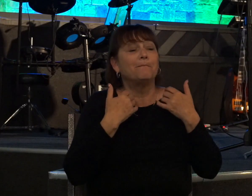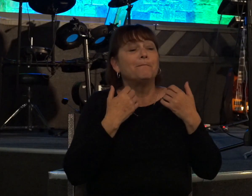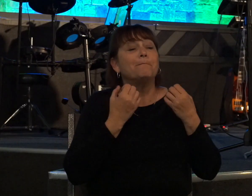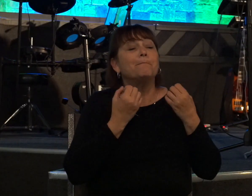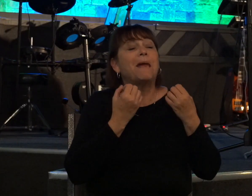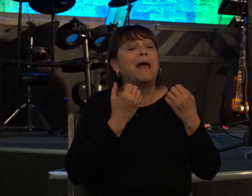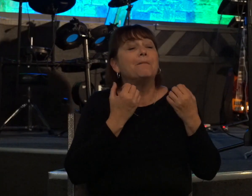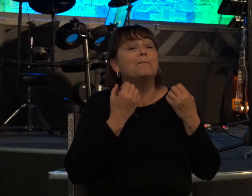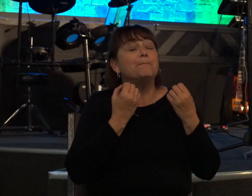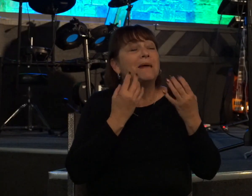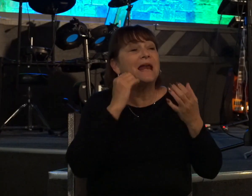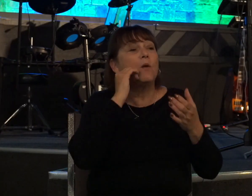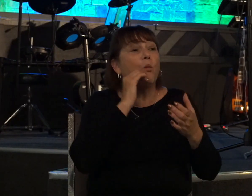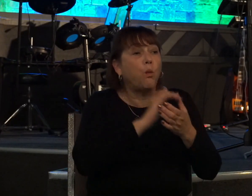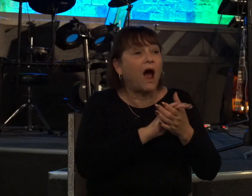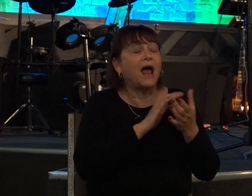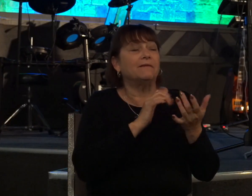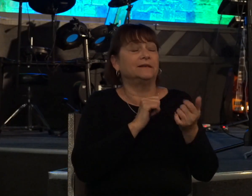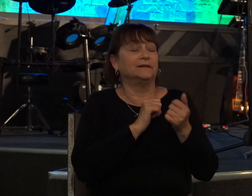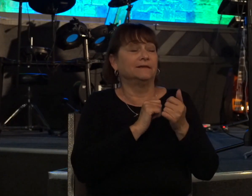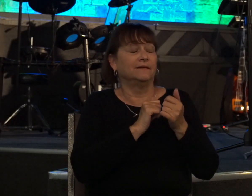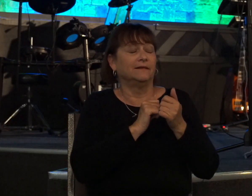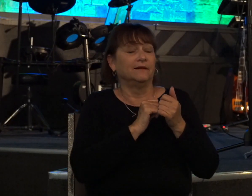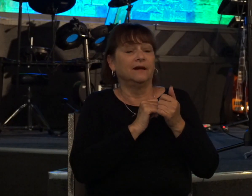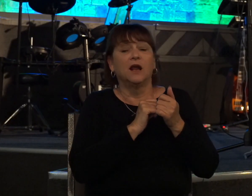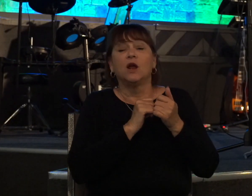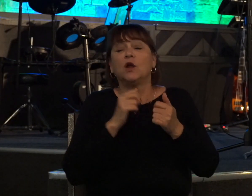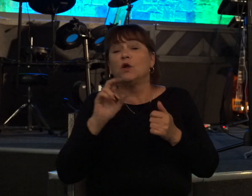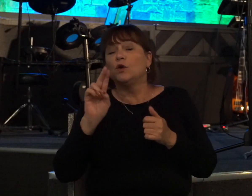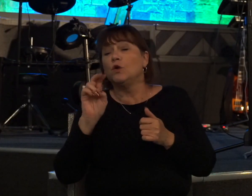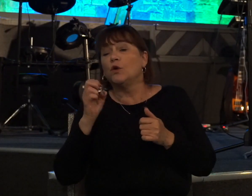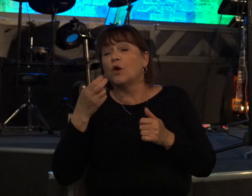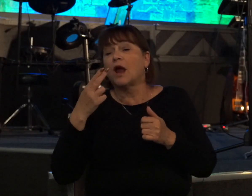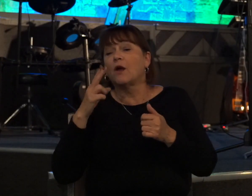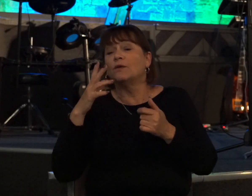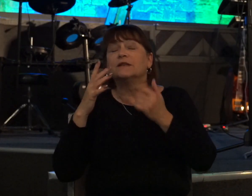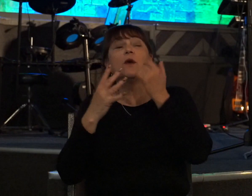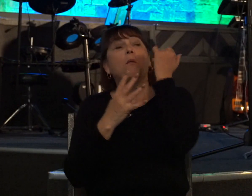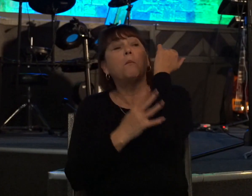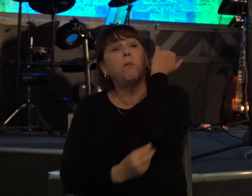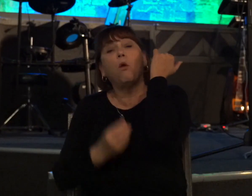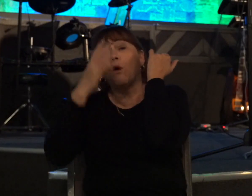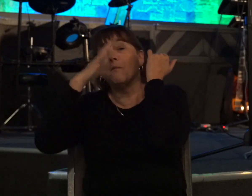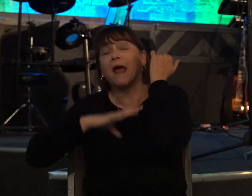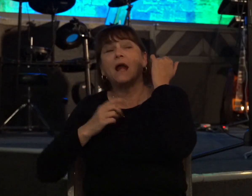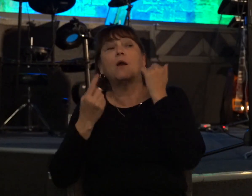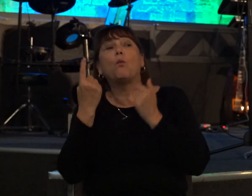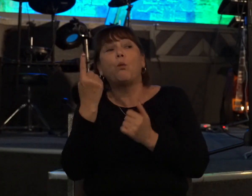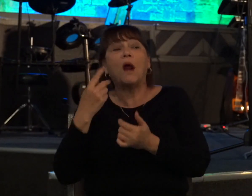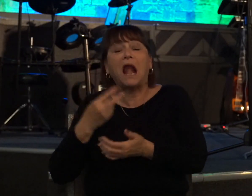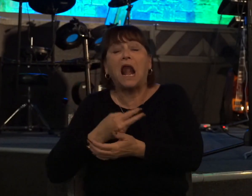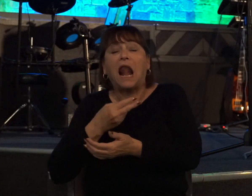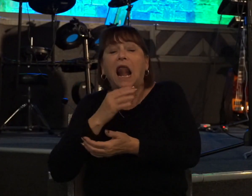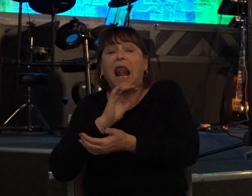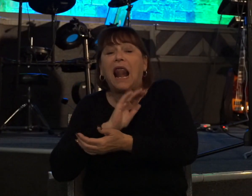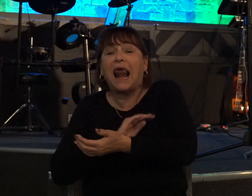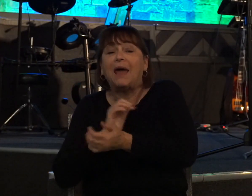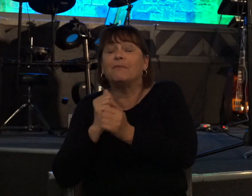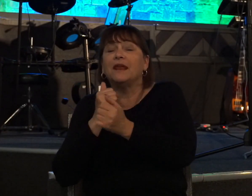concubines uriah was the poor man he only had one little lamb that he loved more than anything and